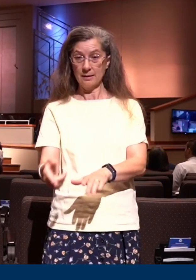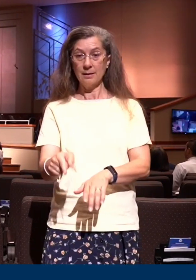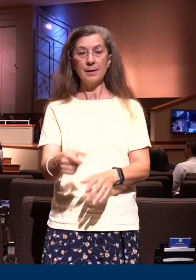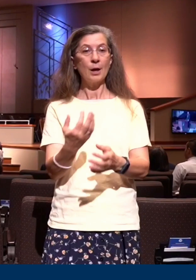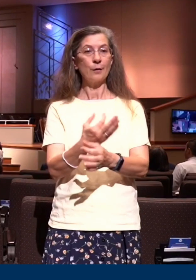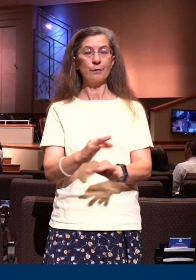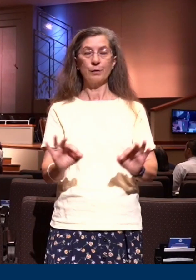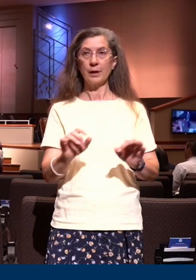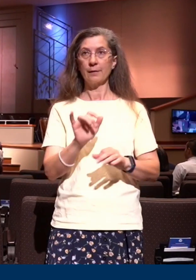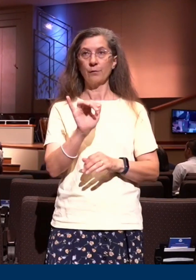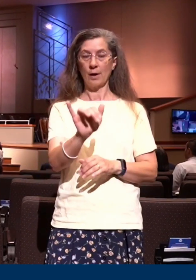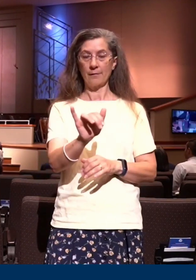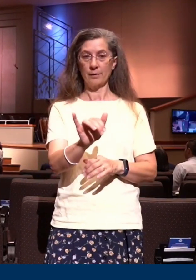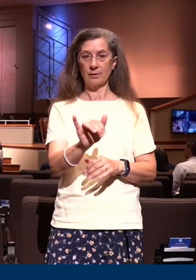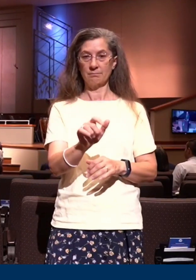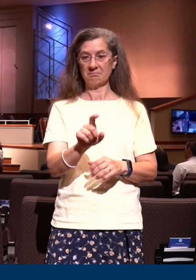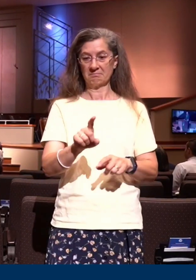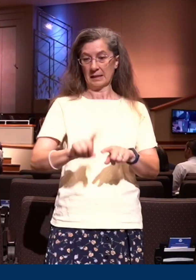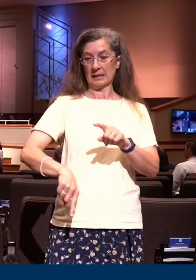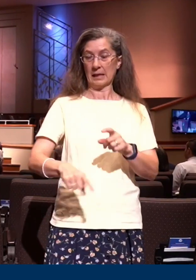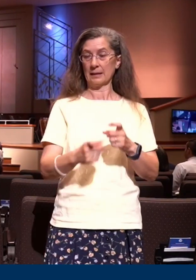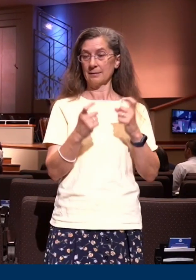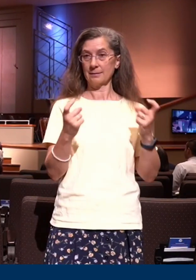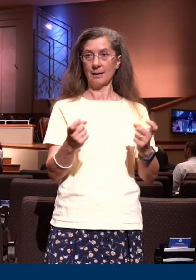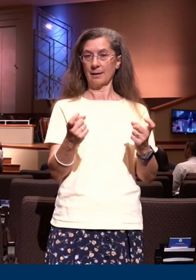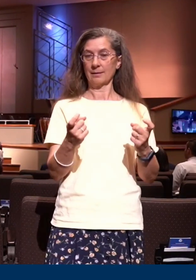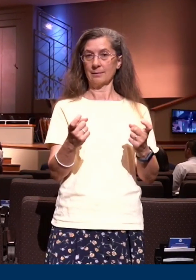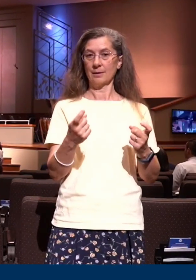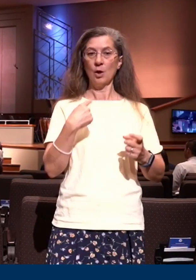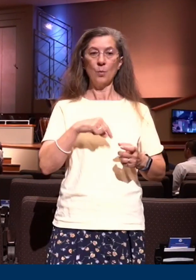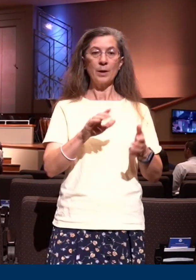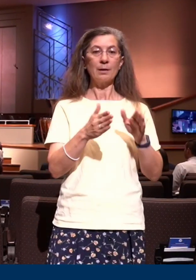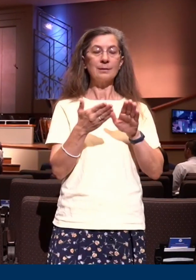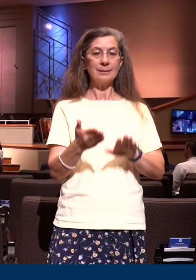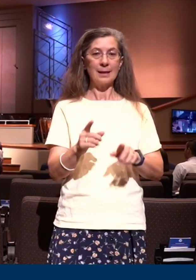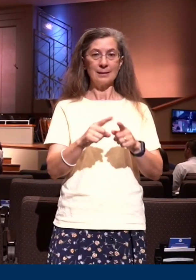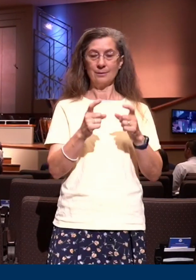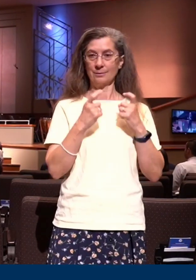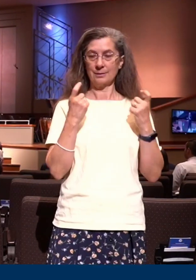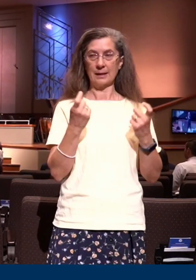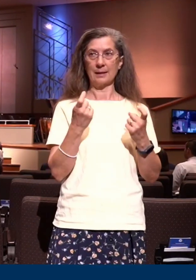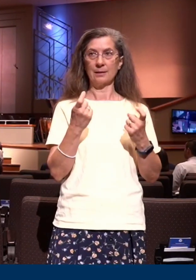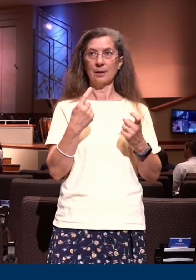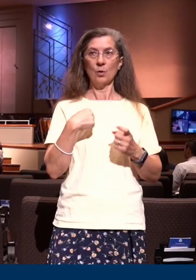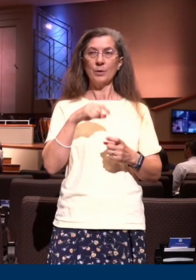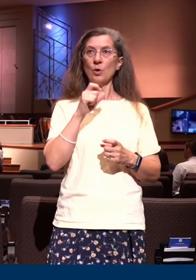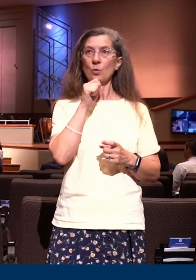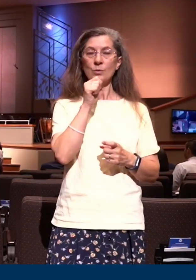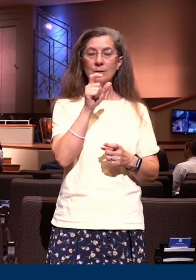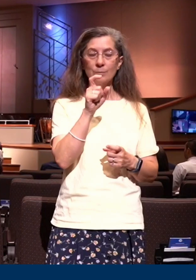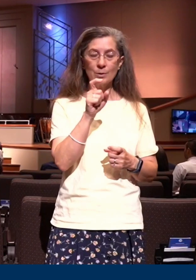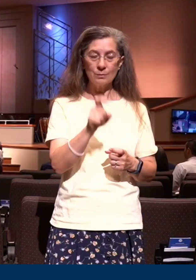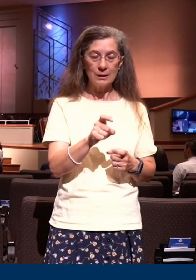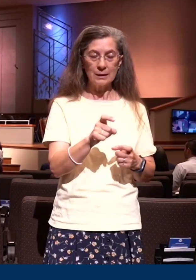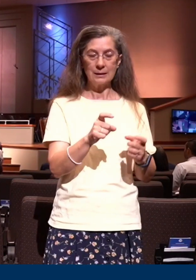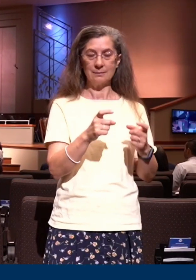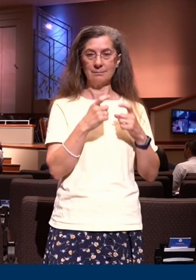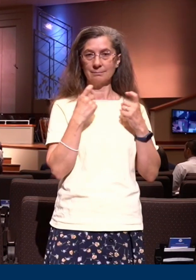the purpose of the new life is that we are dead to sin and that we do not serve sin any longer. The old man